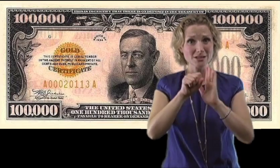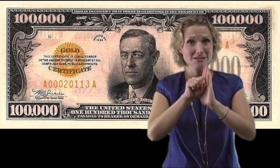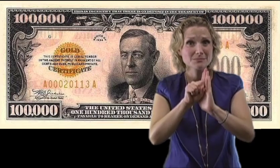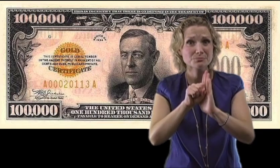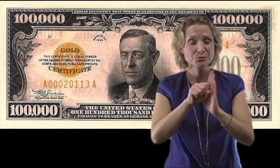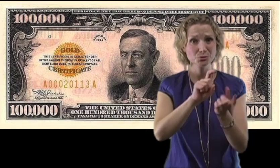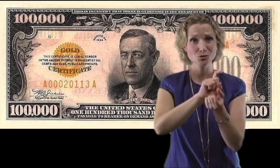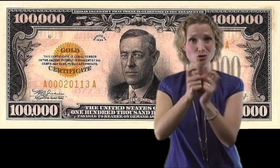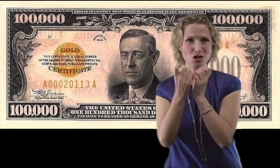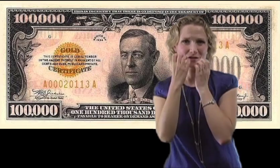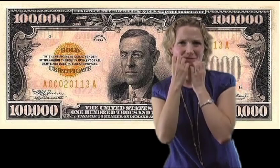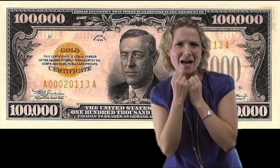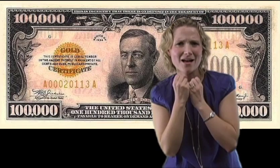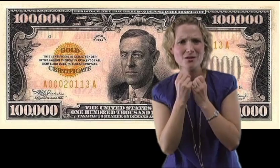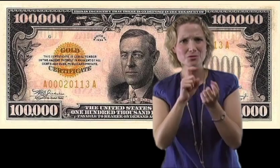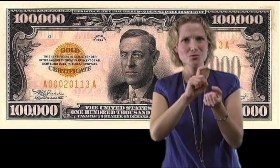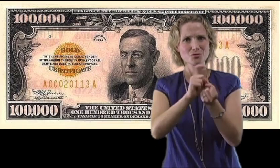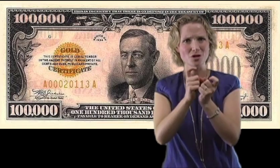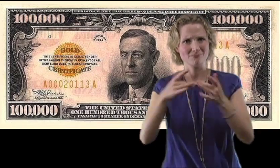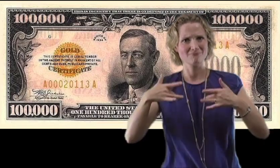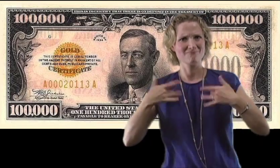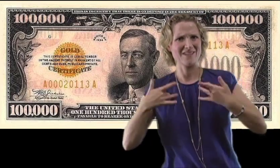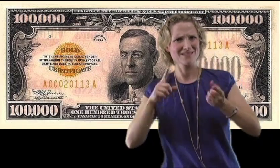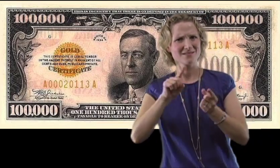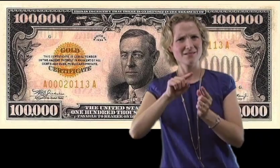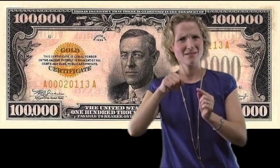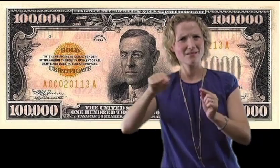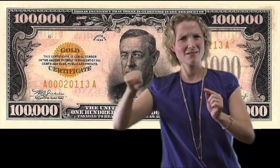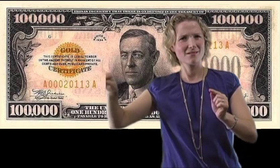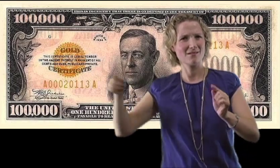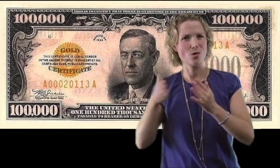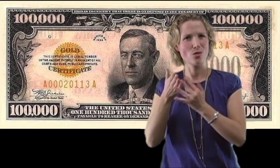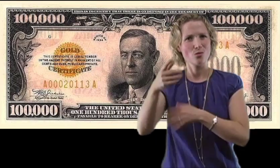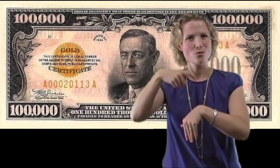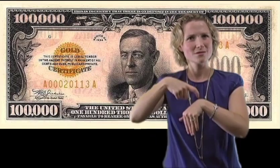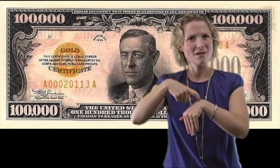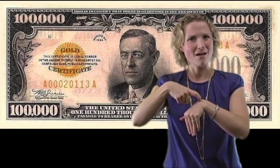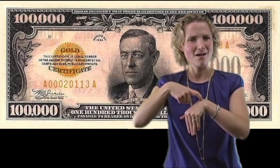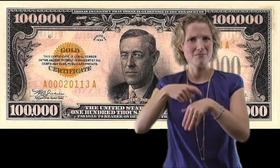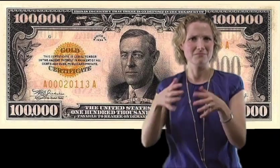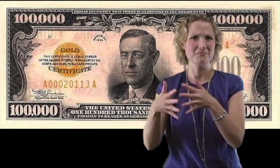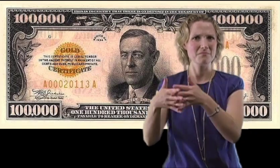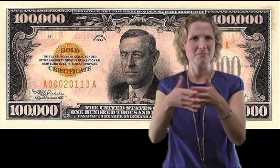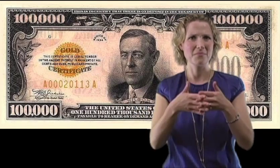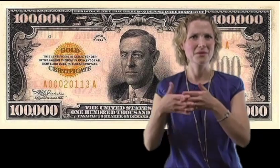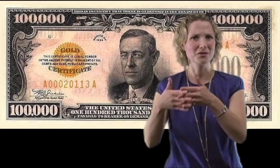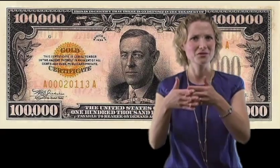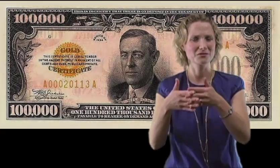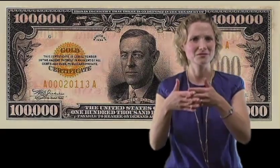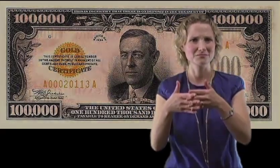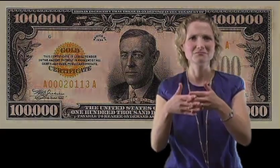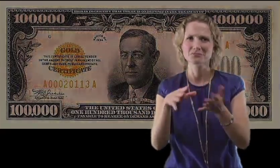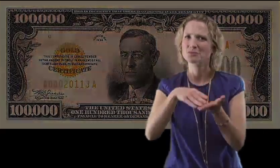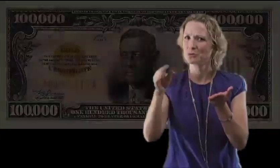changing values and our changing symbols and how those coincide with events over time